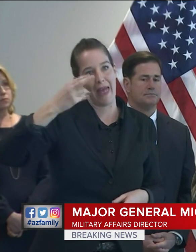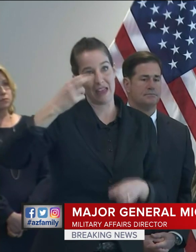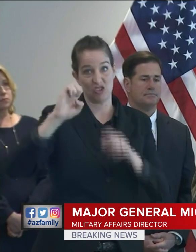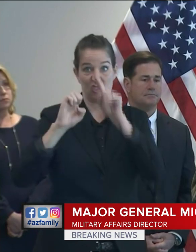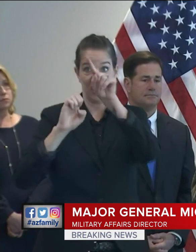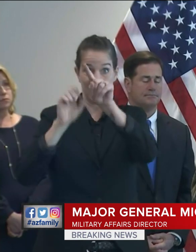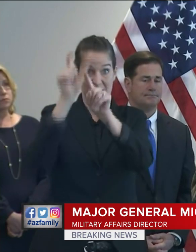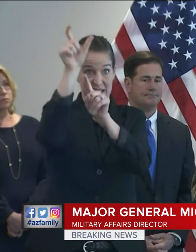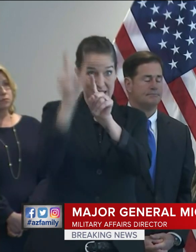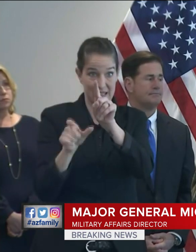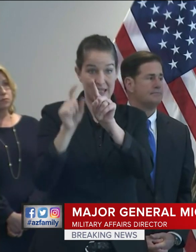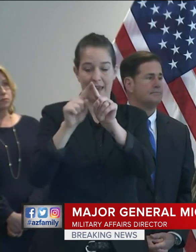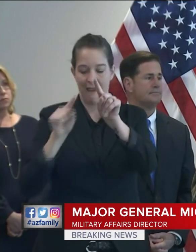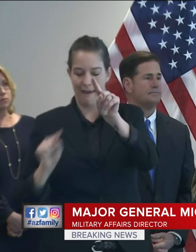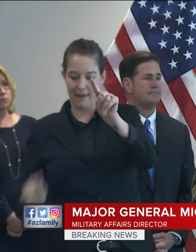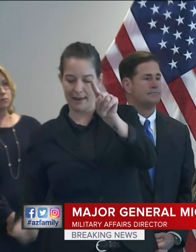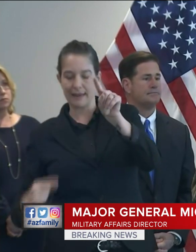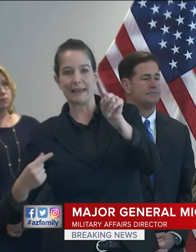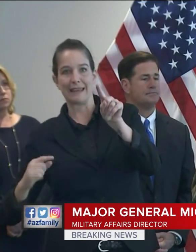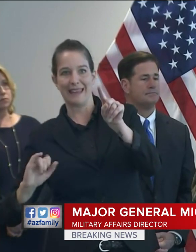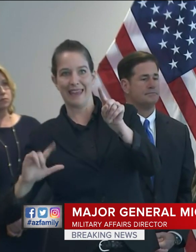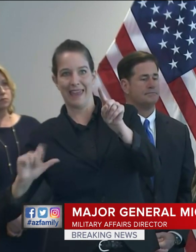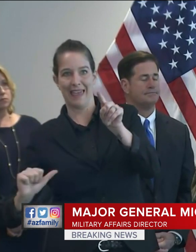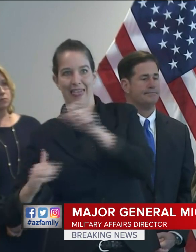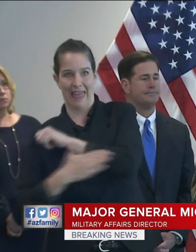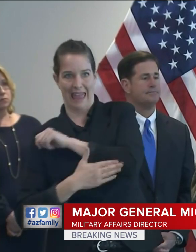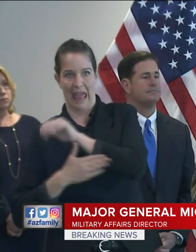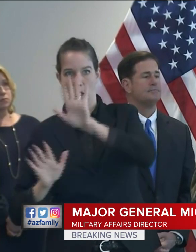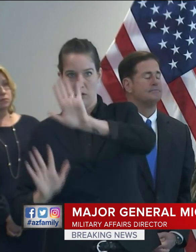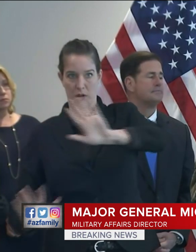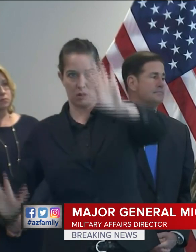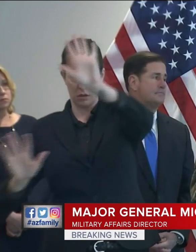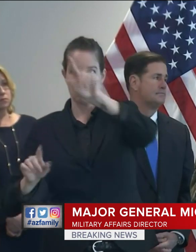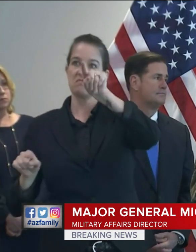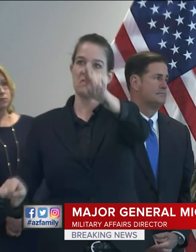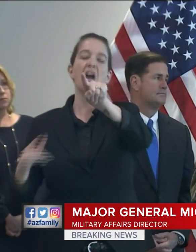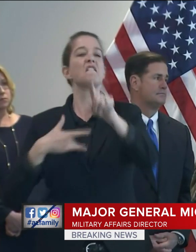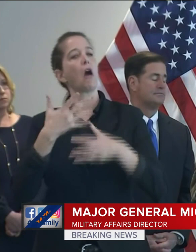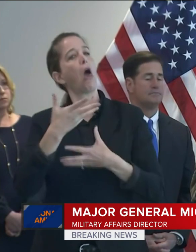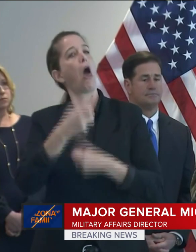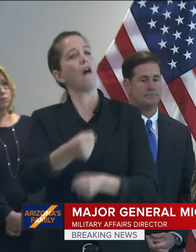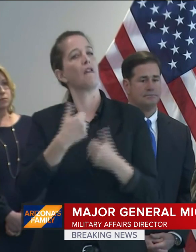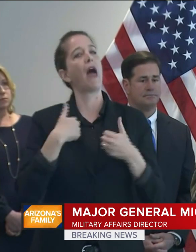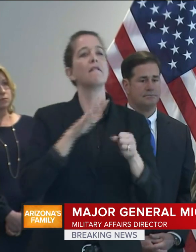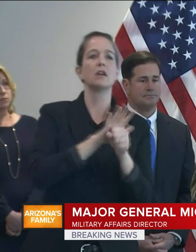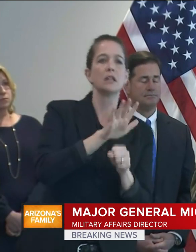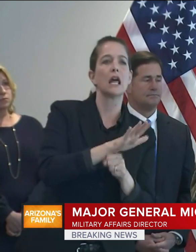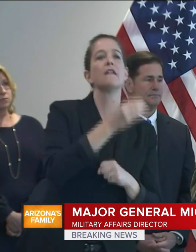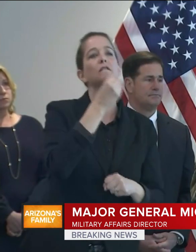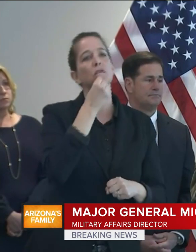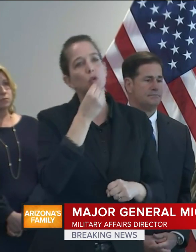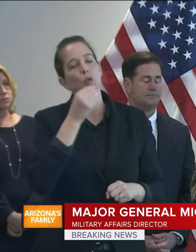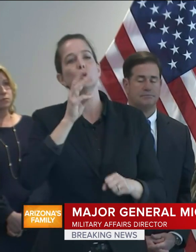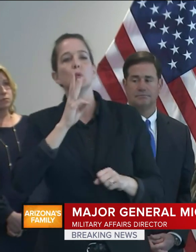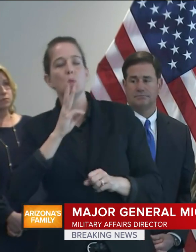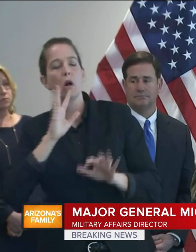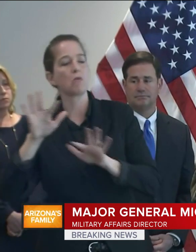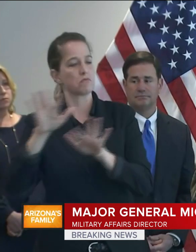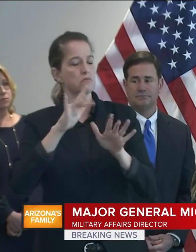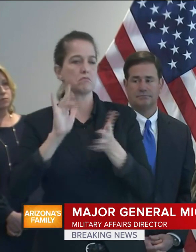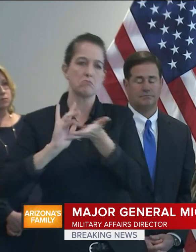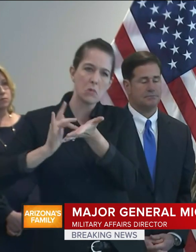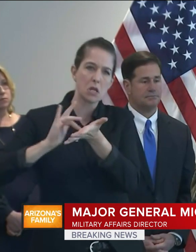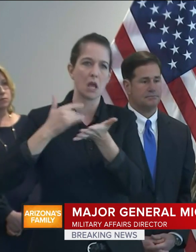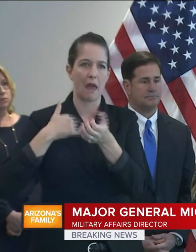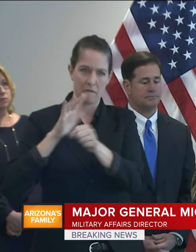hard with the surge in purchasing, but those two county emergency managers said, General, appreciate the fact that we